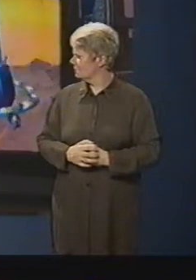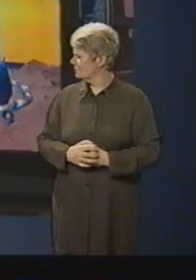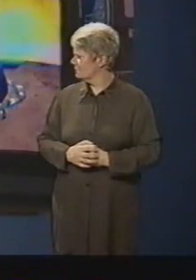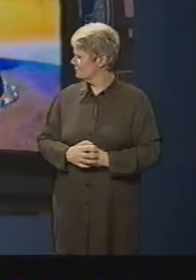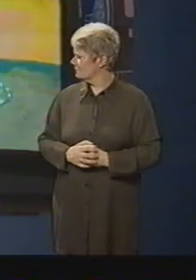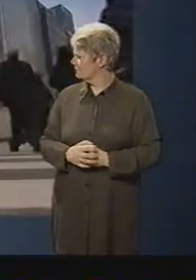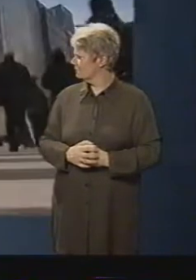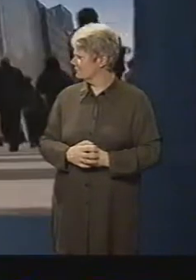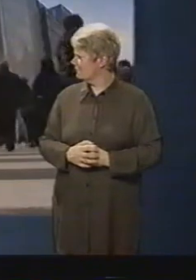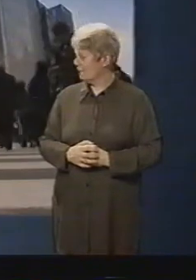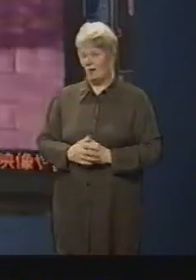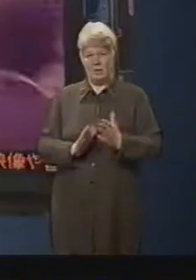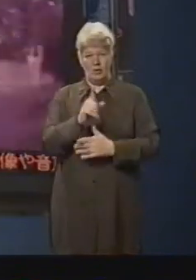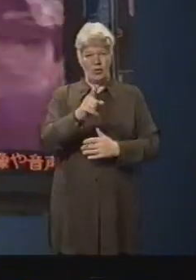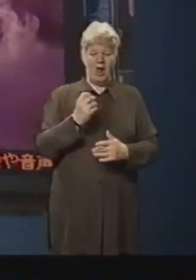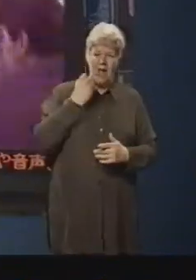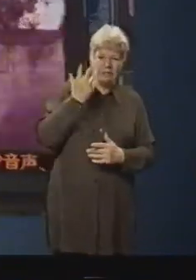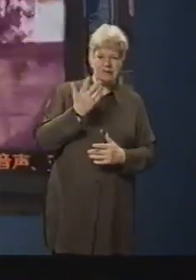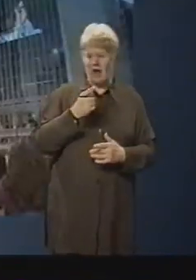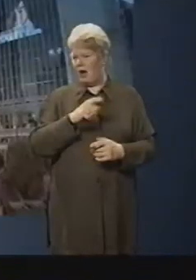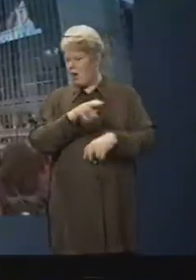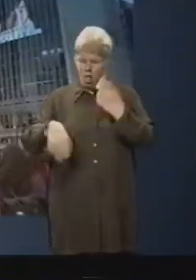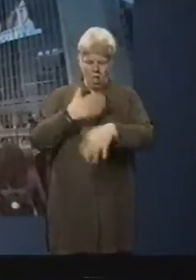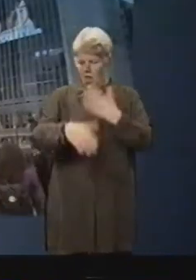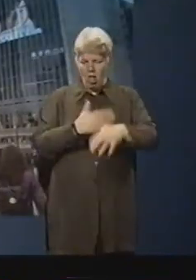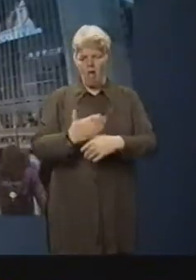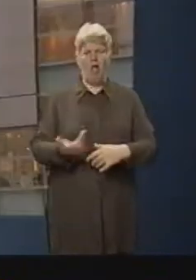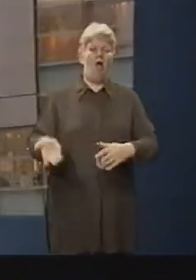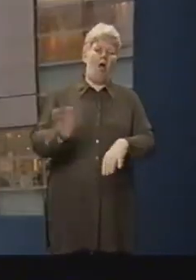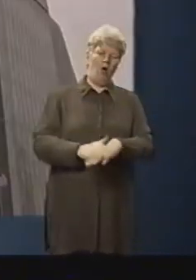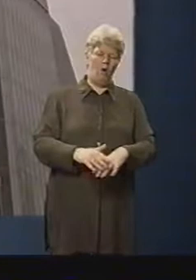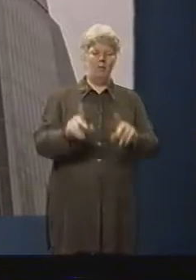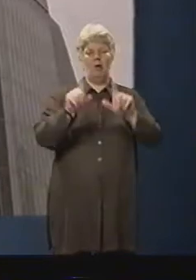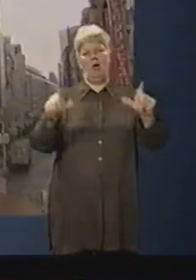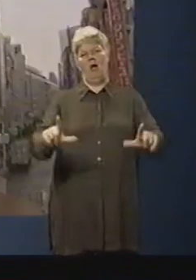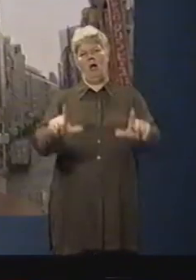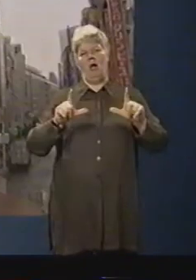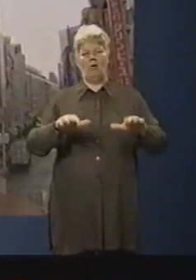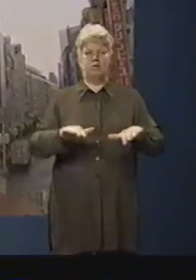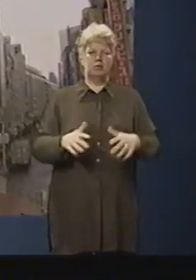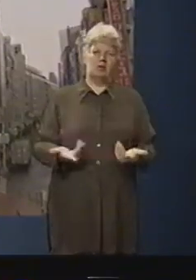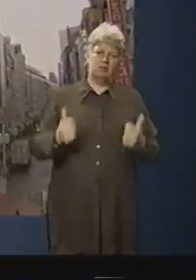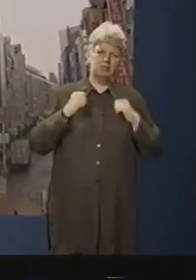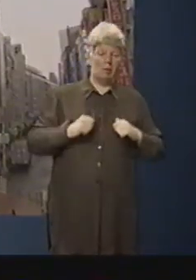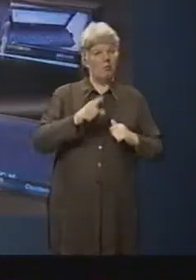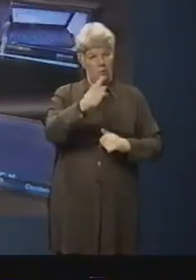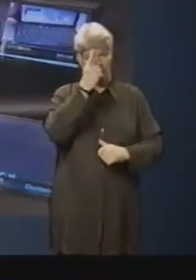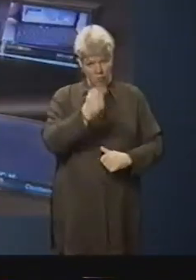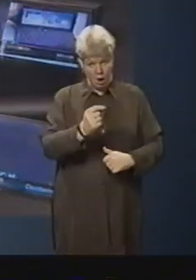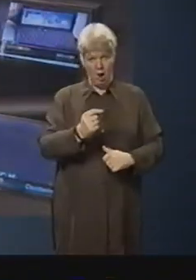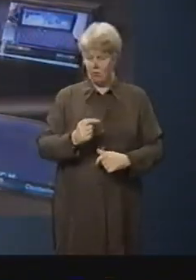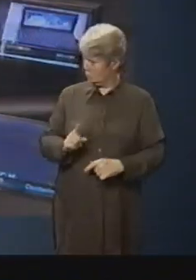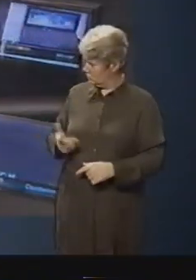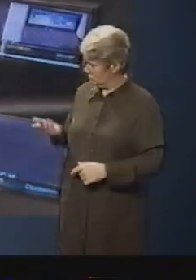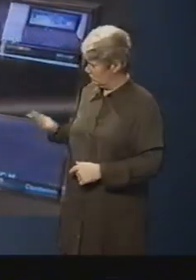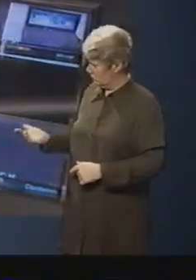After rushing around all day, it's a drag to come home and sit down at a computer desk again. You can now get the information you need in a much neater way than